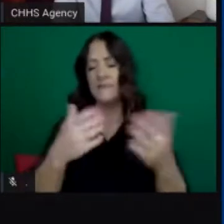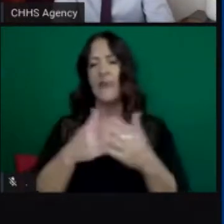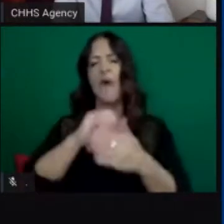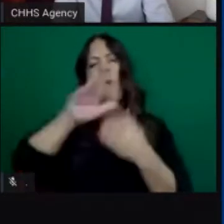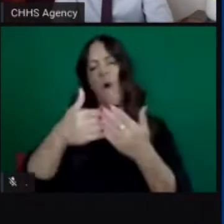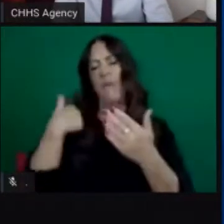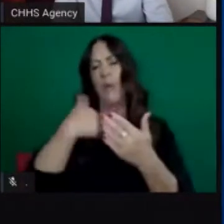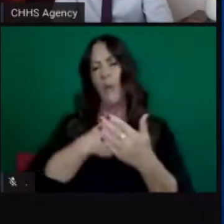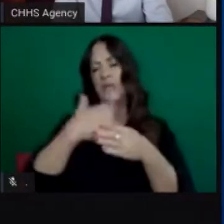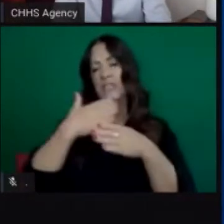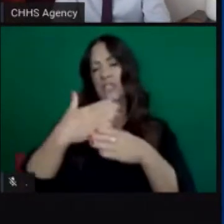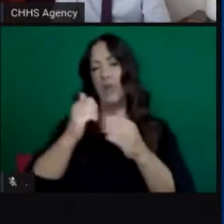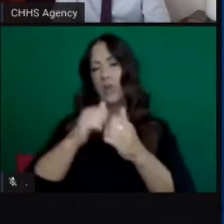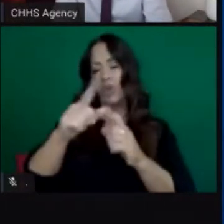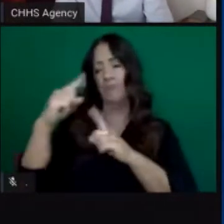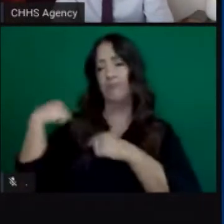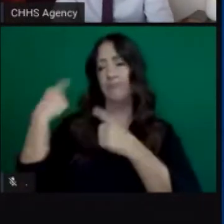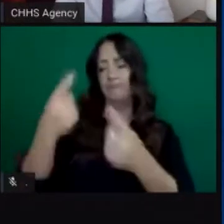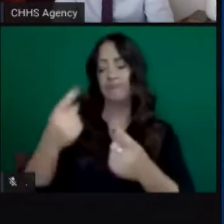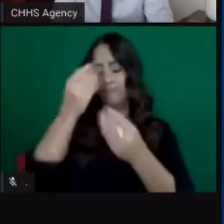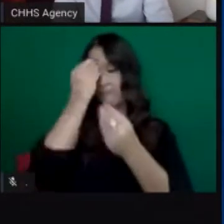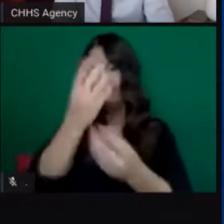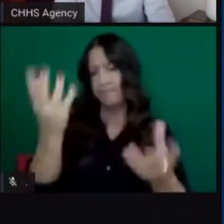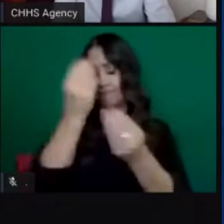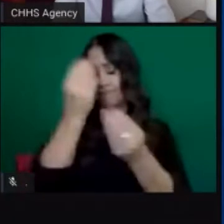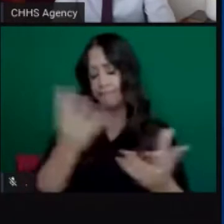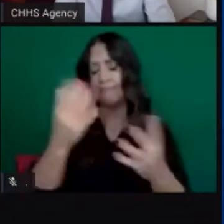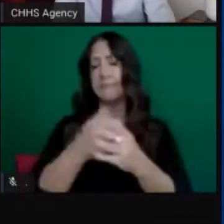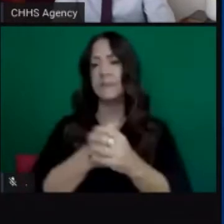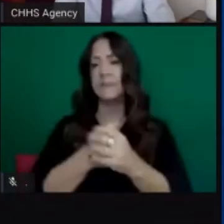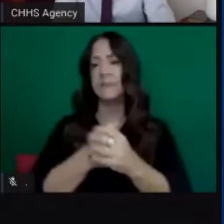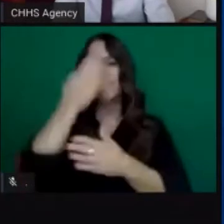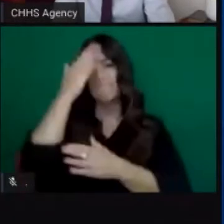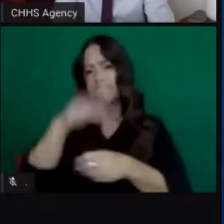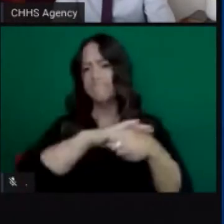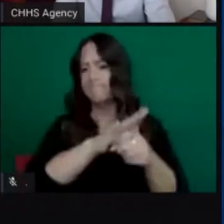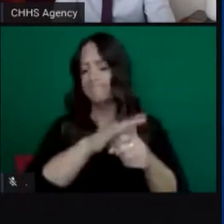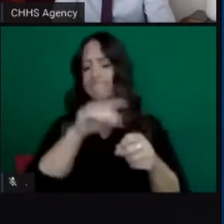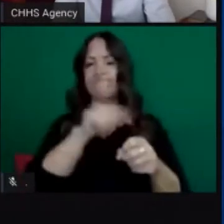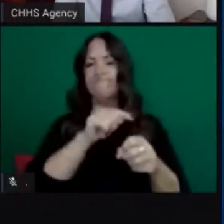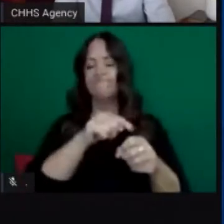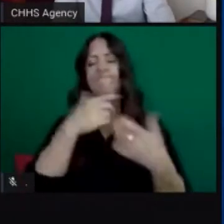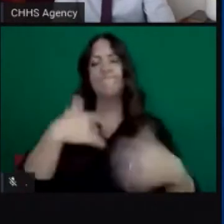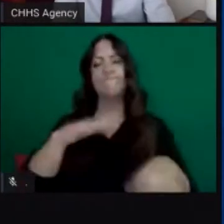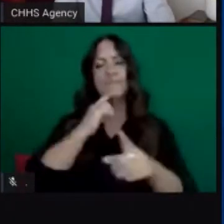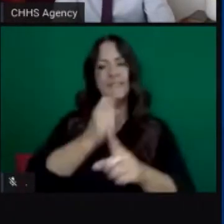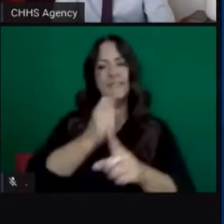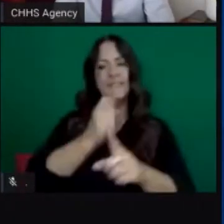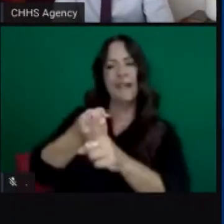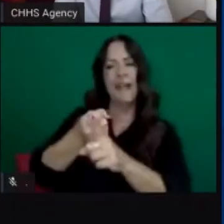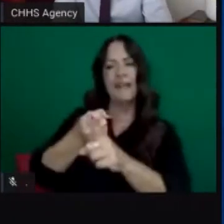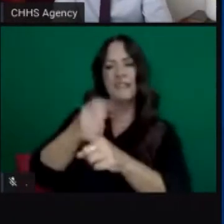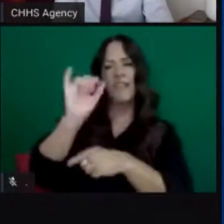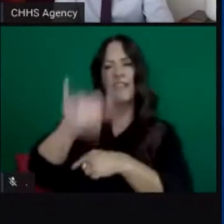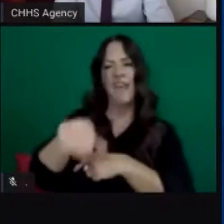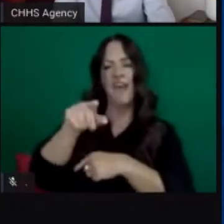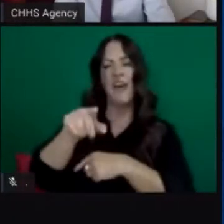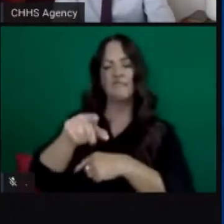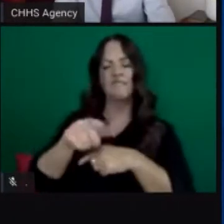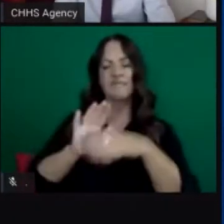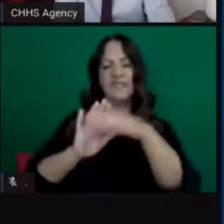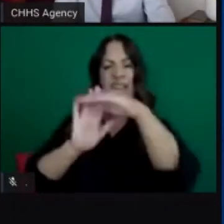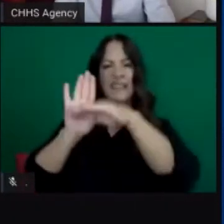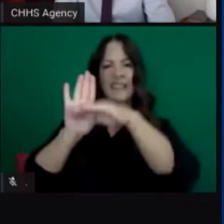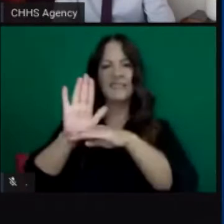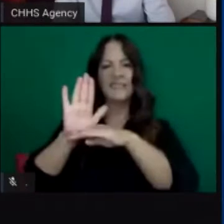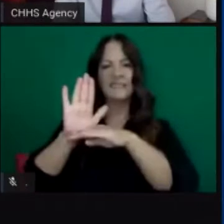a very regular basis we know that covid 19 had a disproportionate impact on the groups listed here individuals with underlying